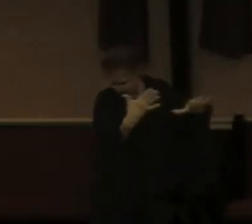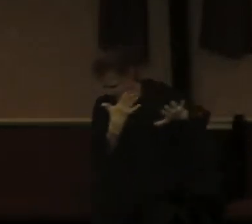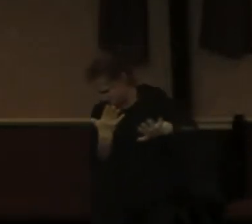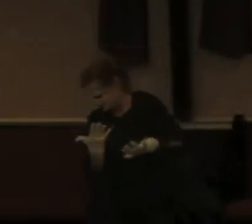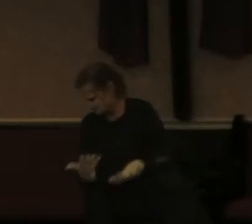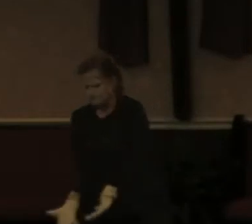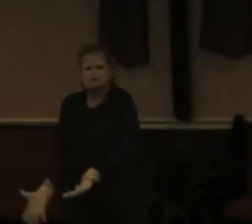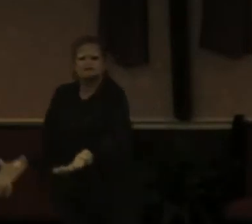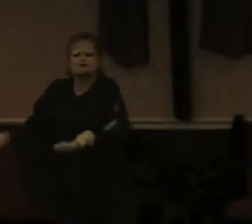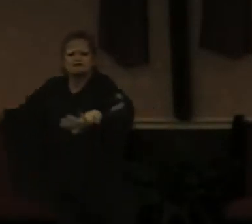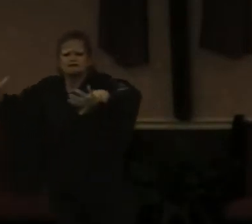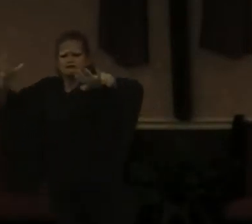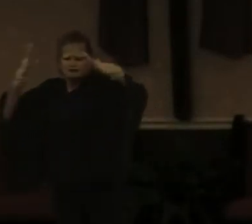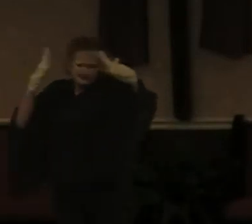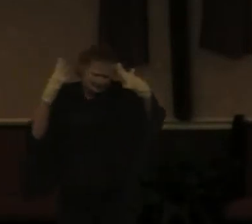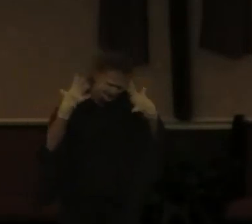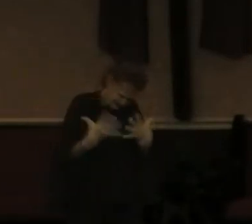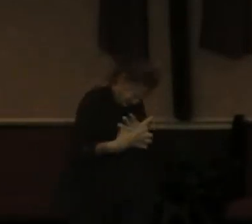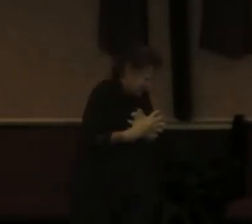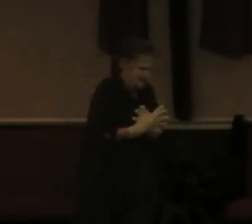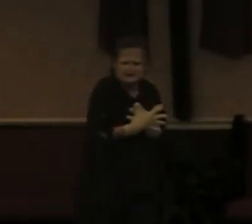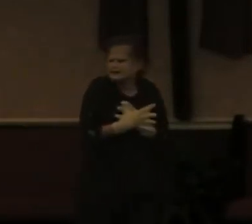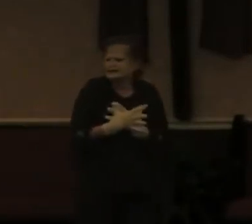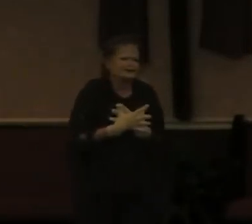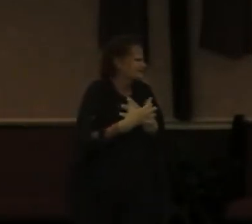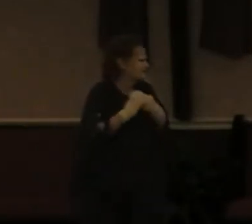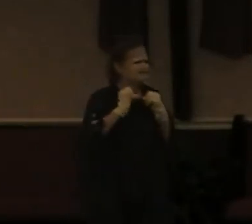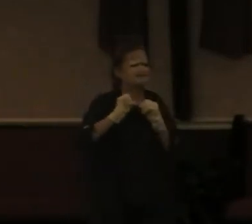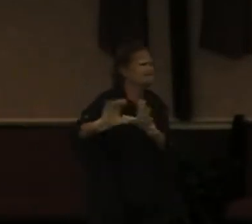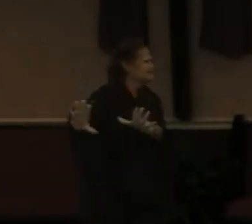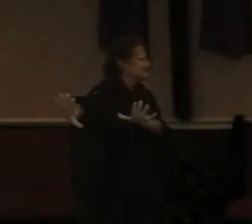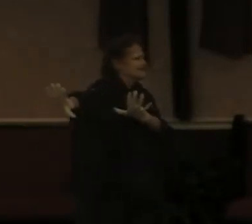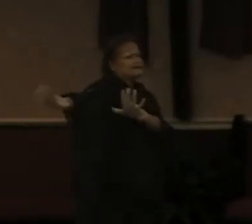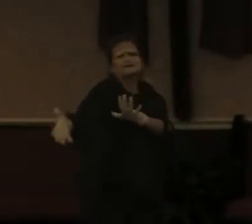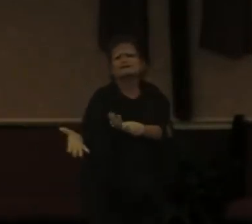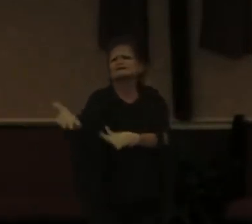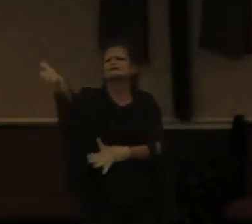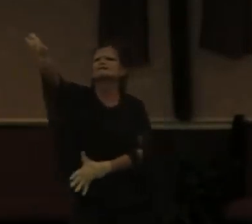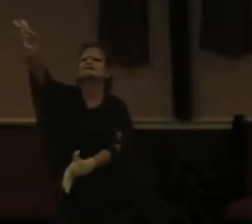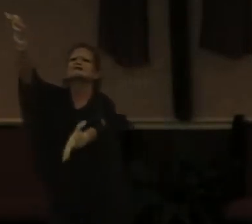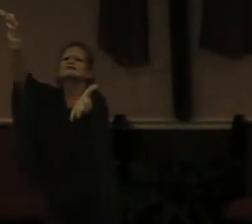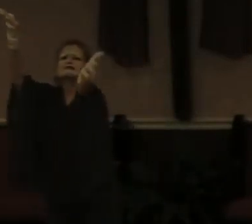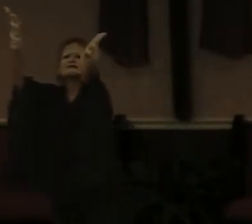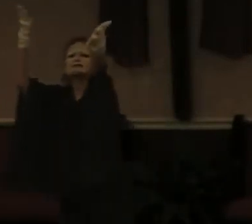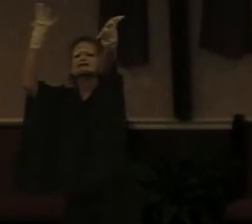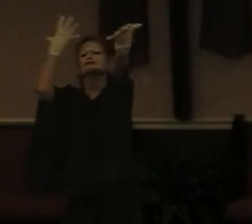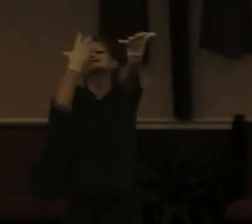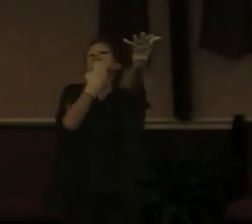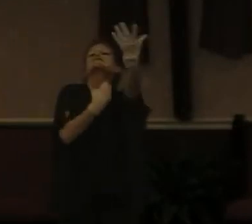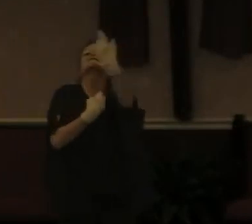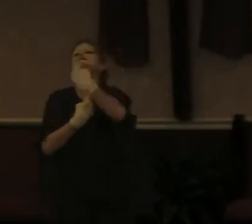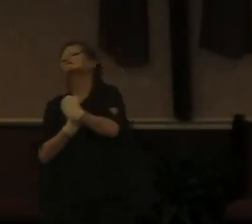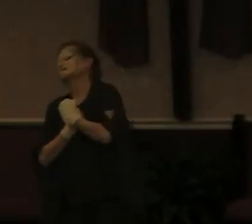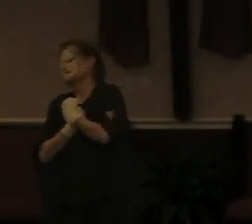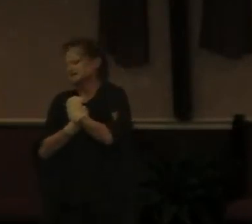I will not fear that I'll walk with me.